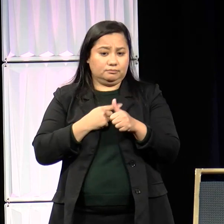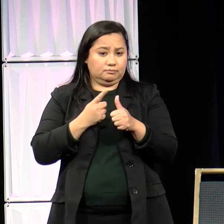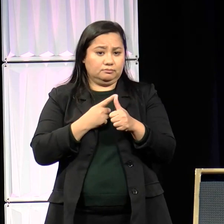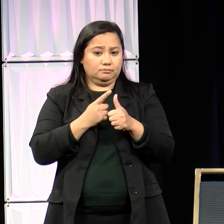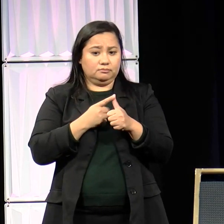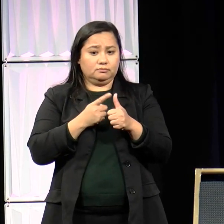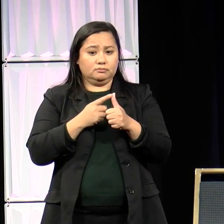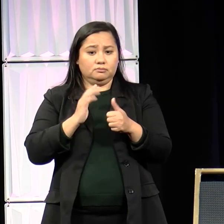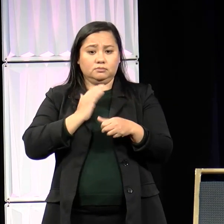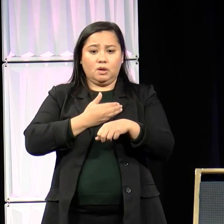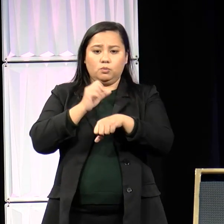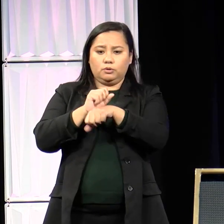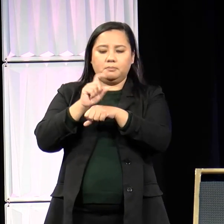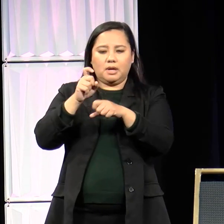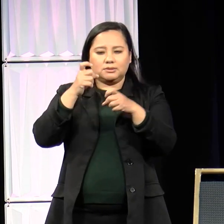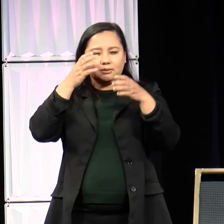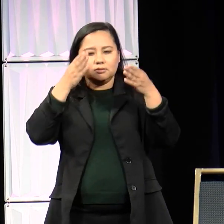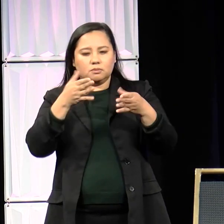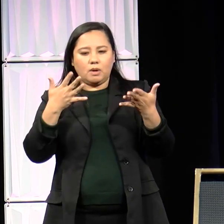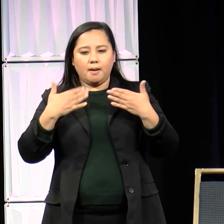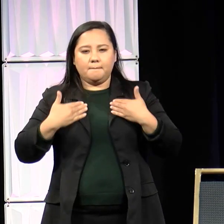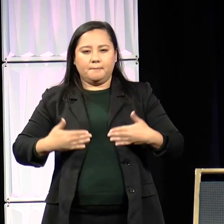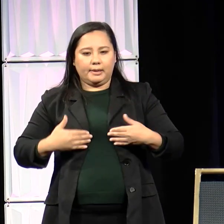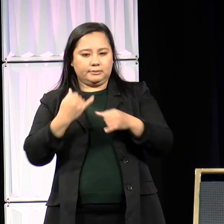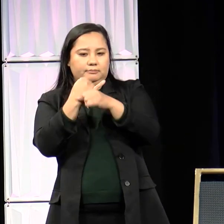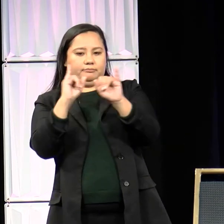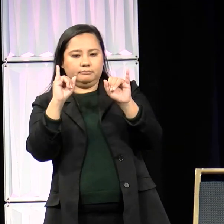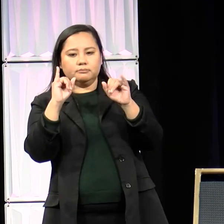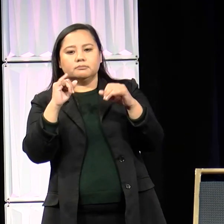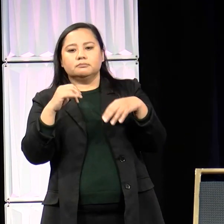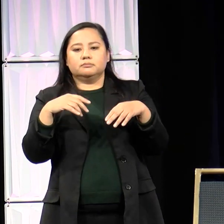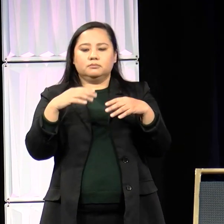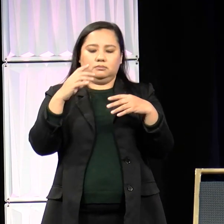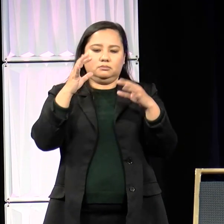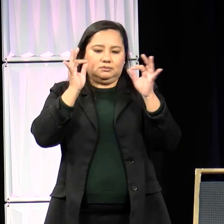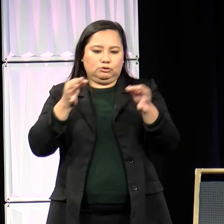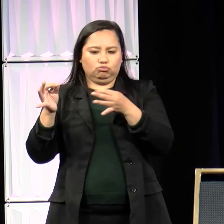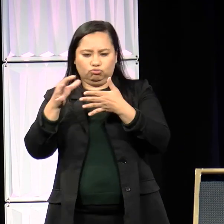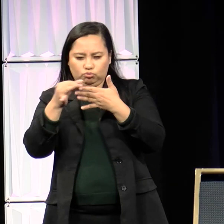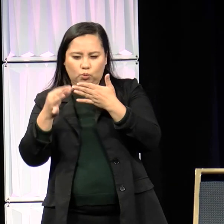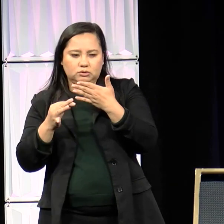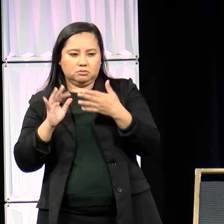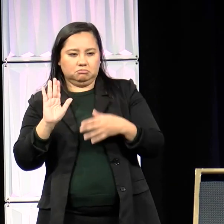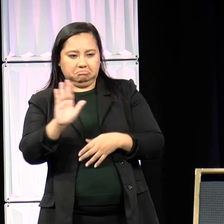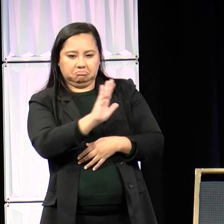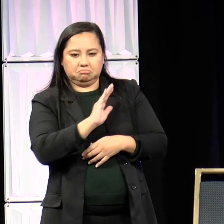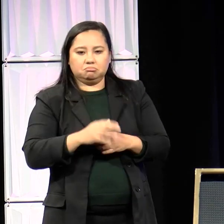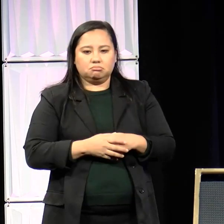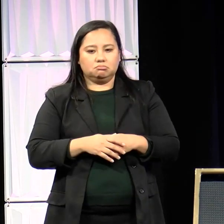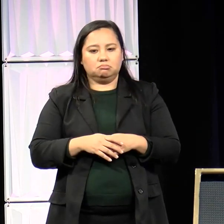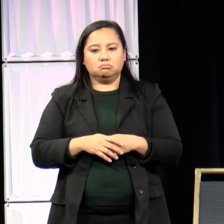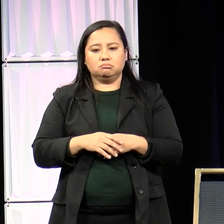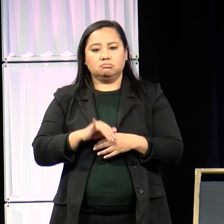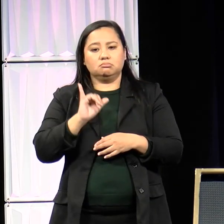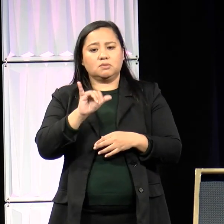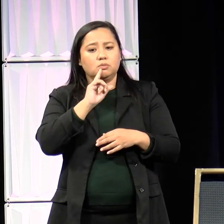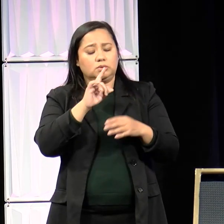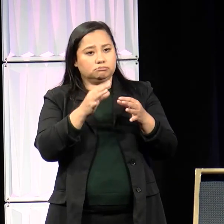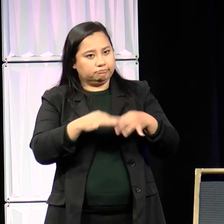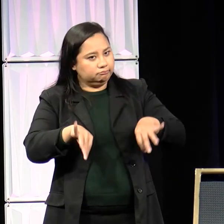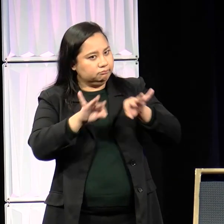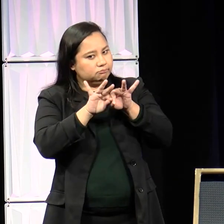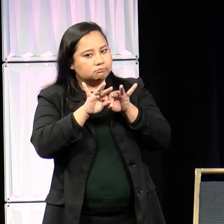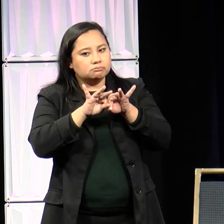has to center bodily autonomy and choice. Choice is an essential part of bodily autonomy, a key tenant of reproductive justice and an